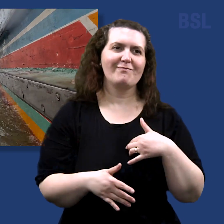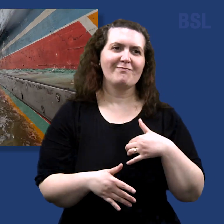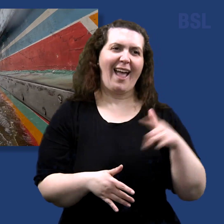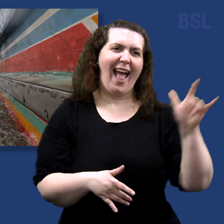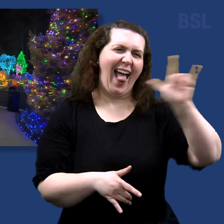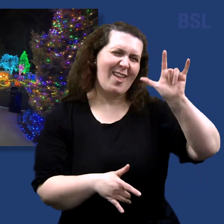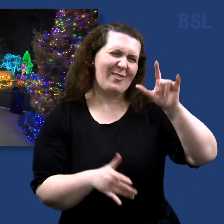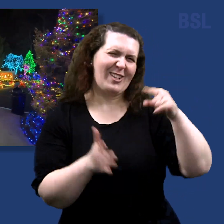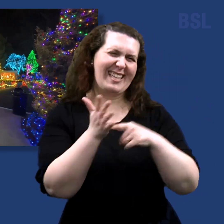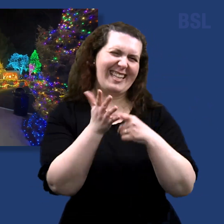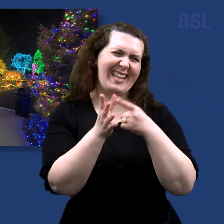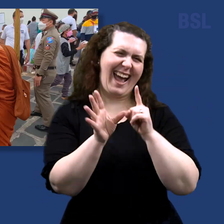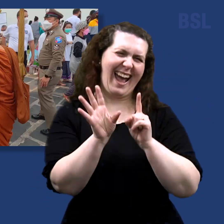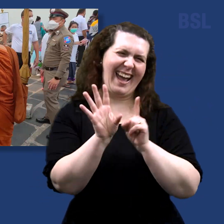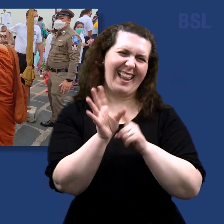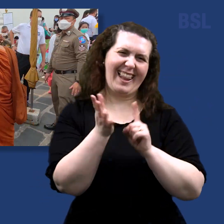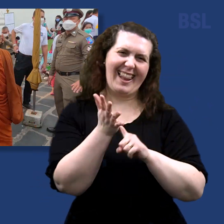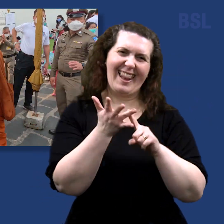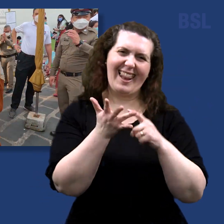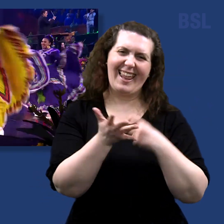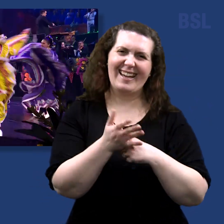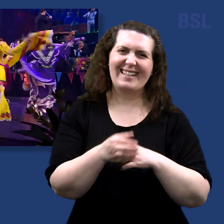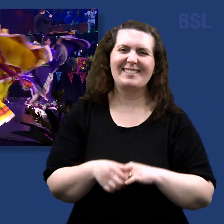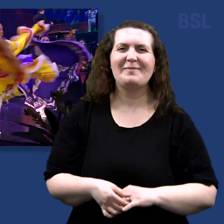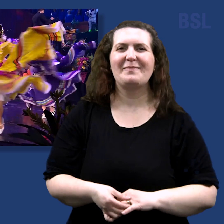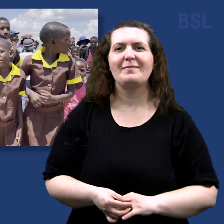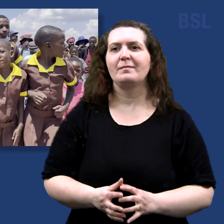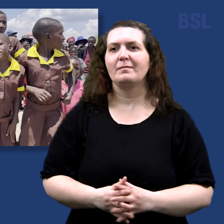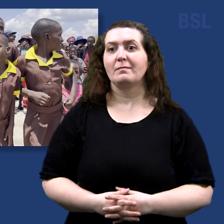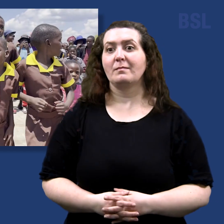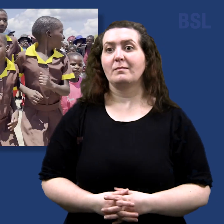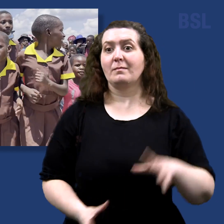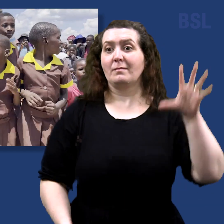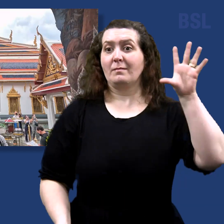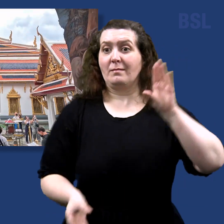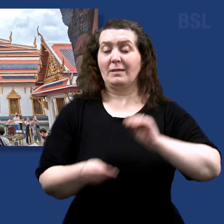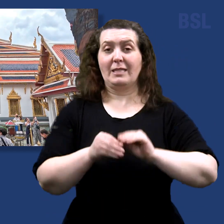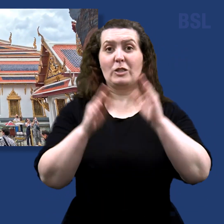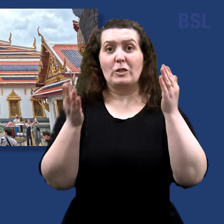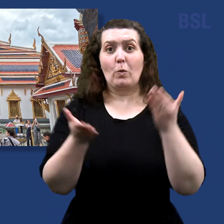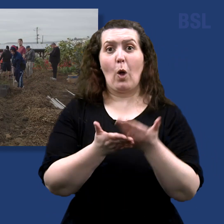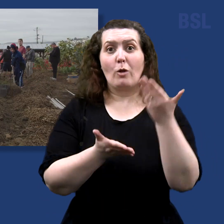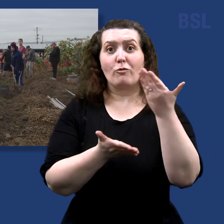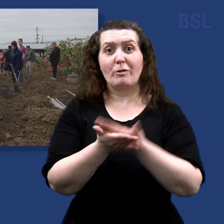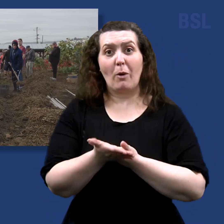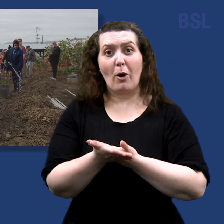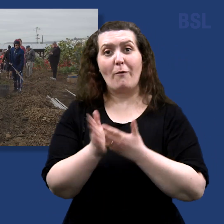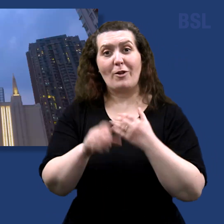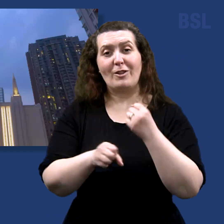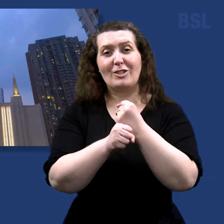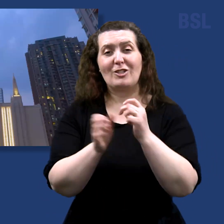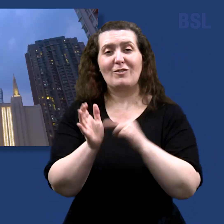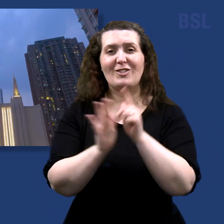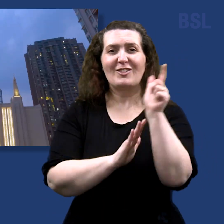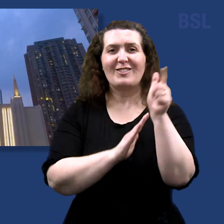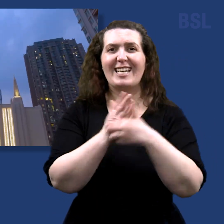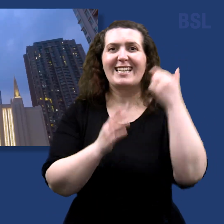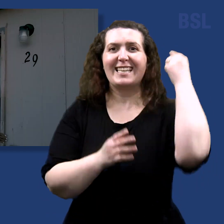This has been The World Report for The Church of Jesus Christ of Latter-day Saints, April 2023. To watch The World